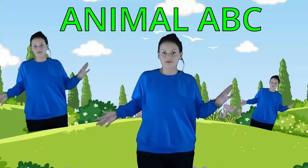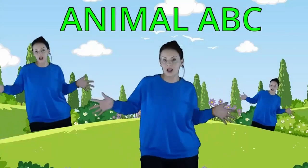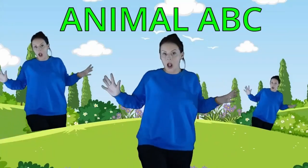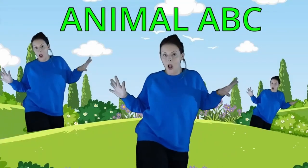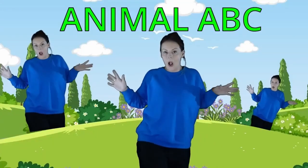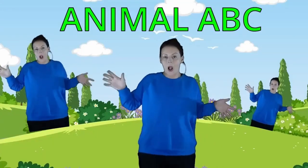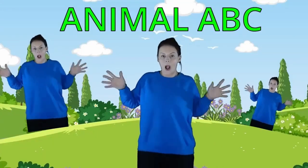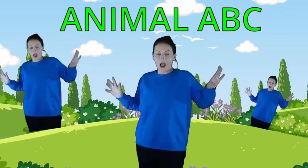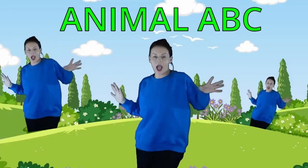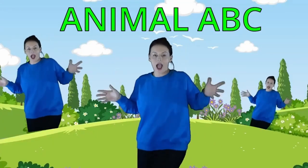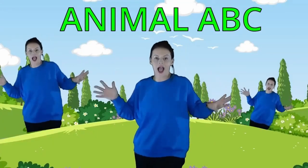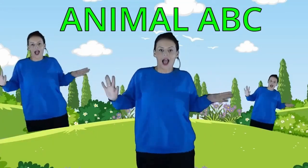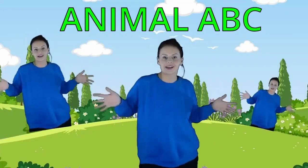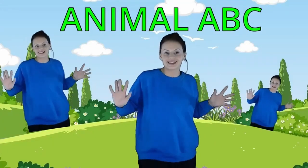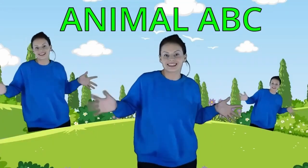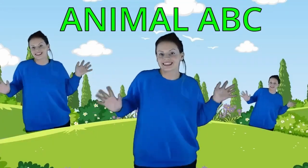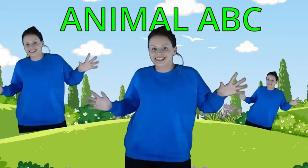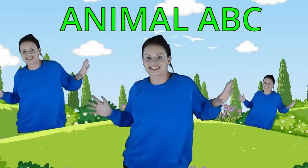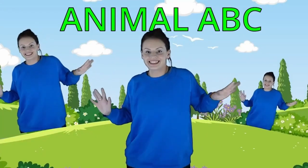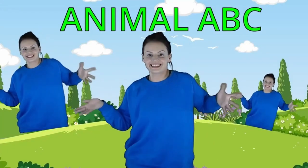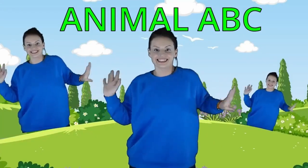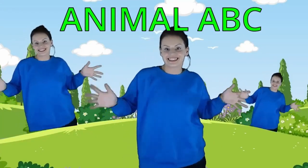Animal ABC Phonics Song